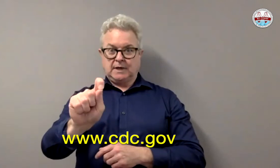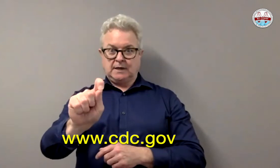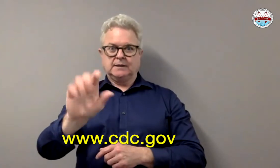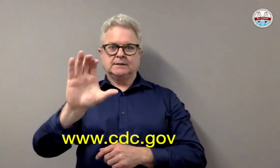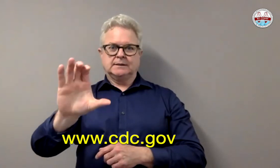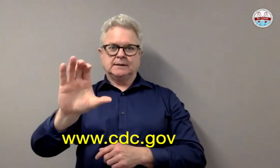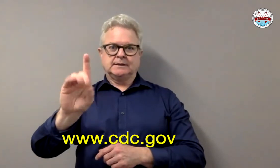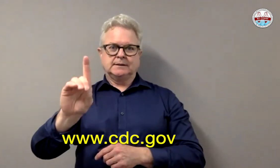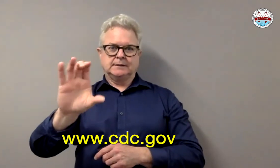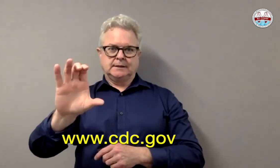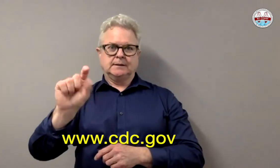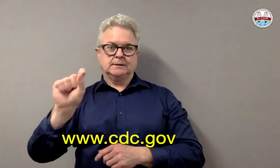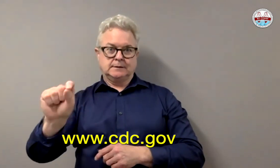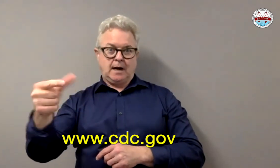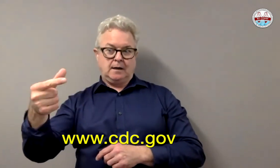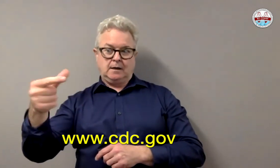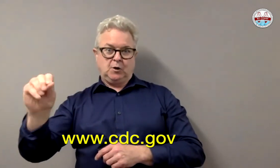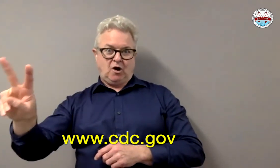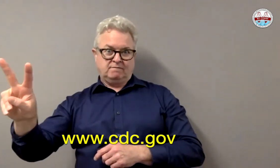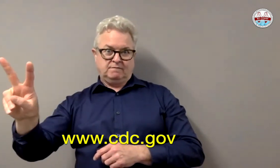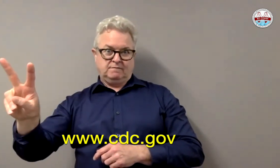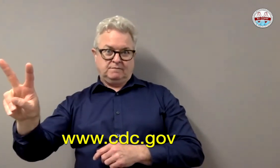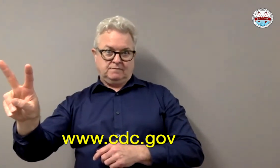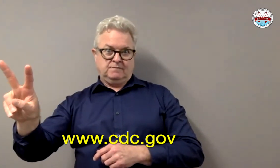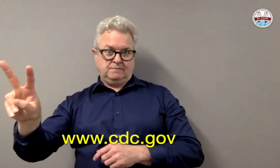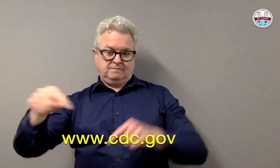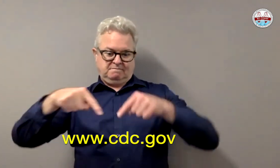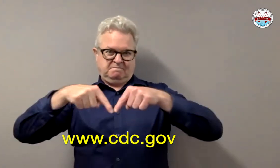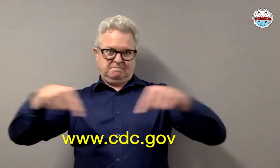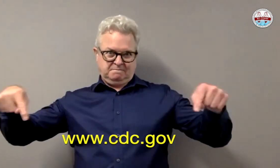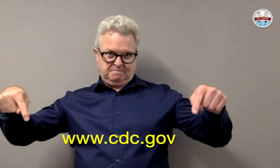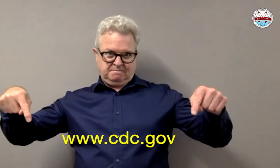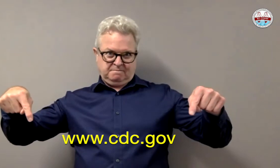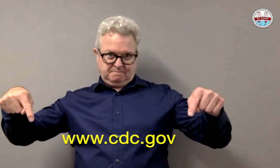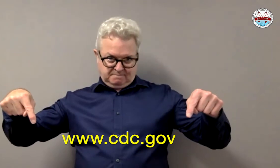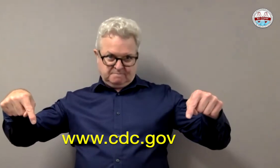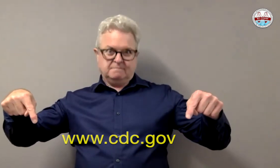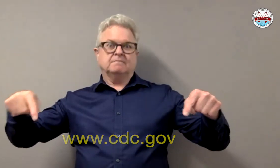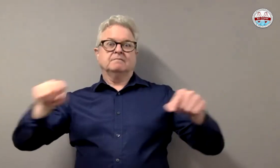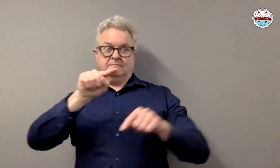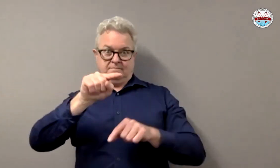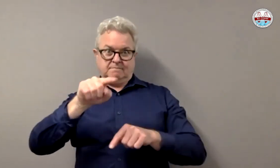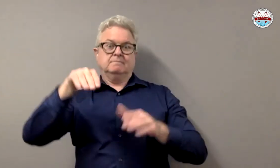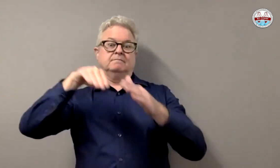.cdc.gov. Okay. The link is below.